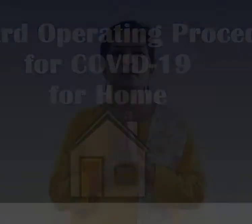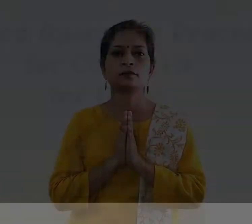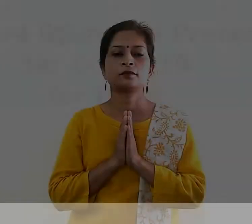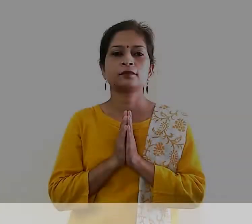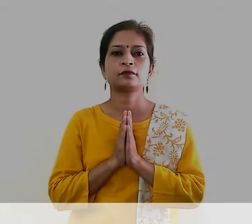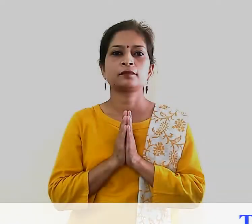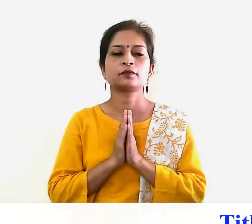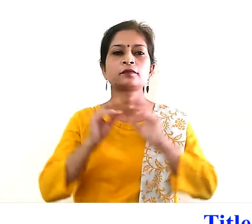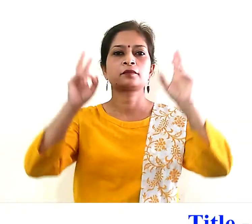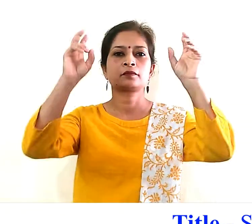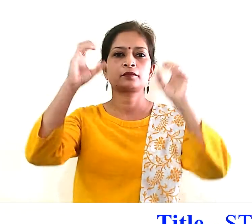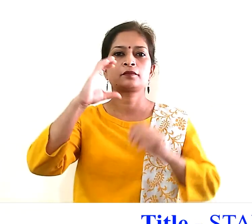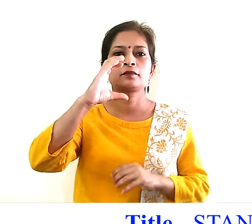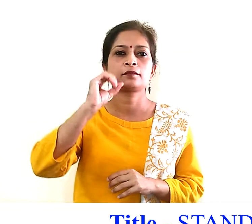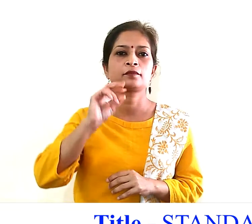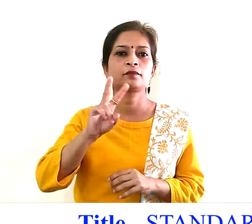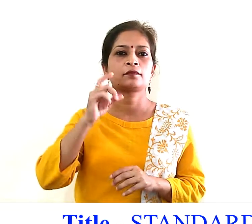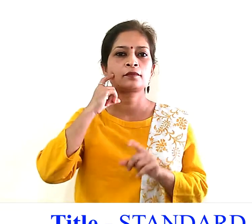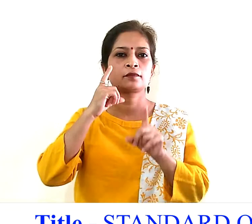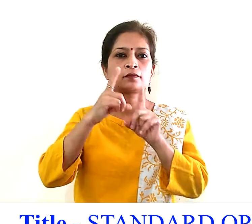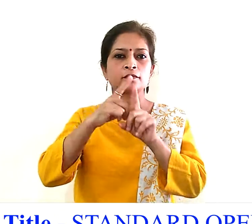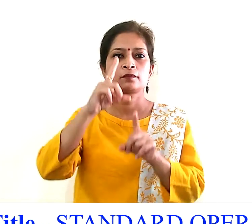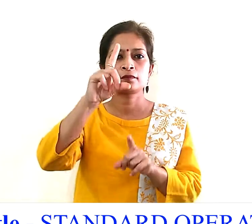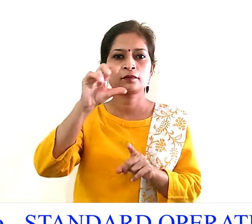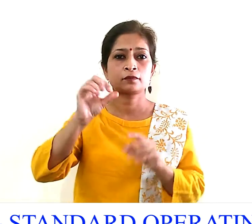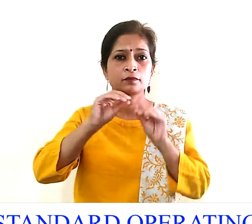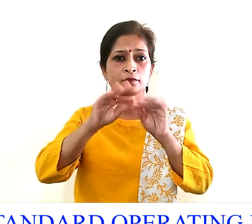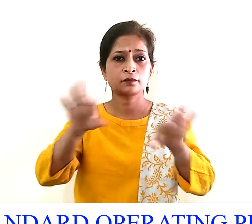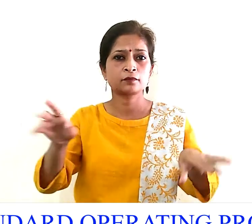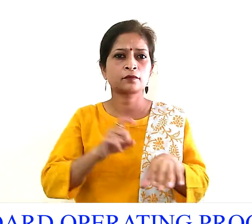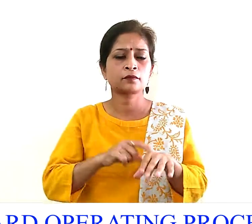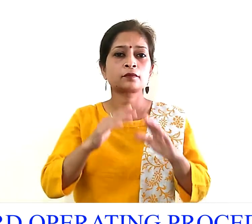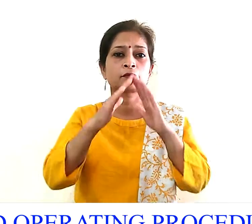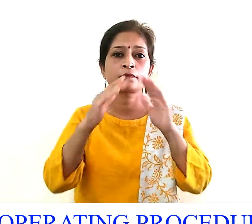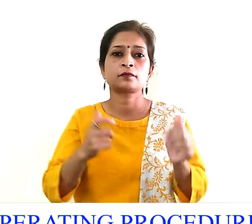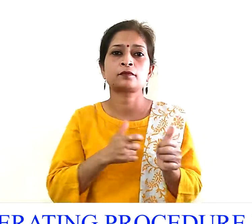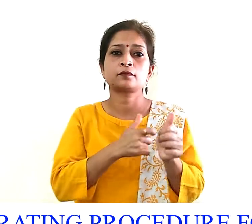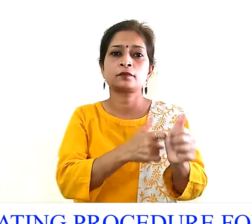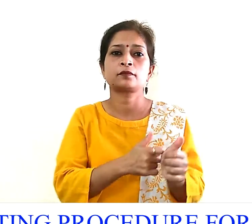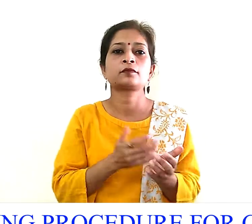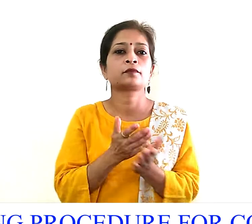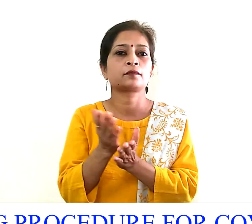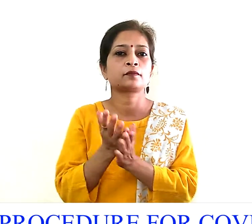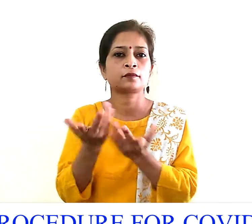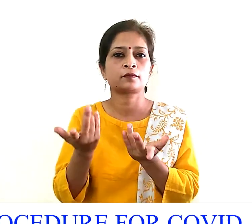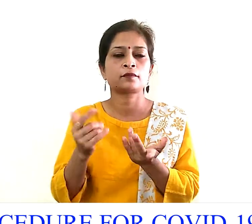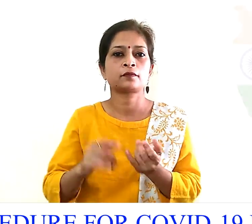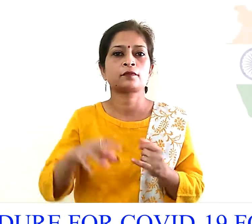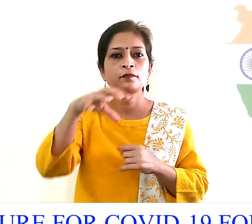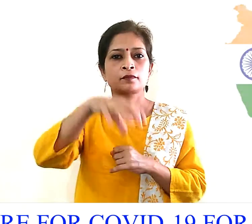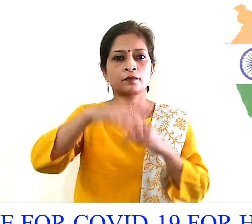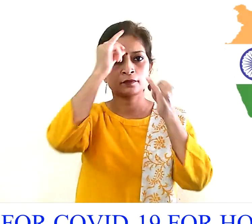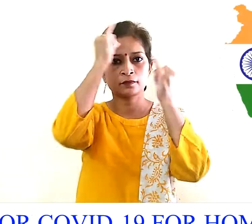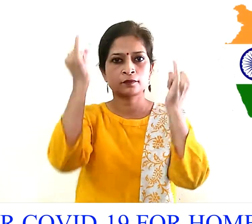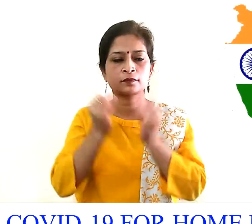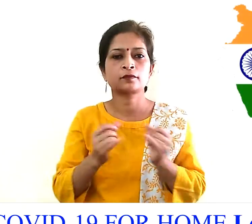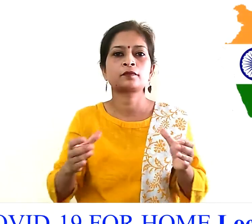title standard operating procedure for COVID-19 for home location India department home